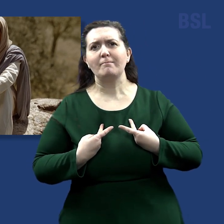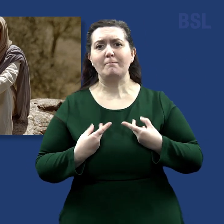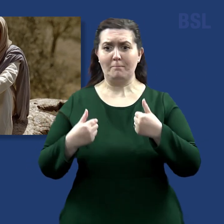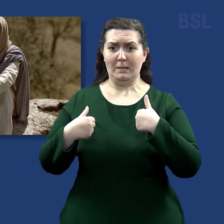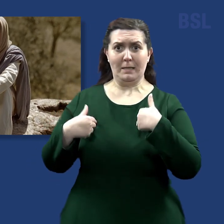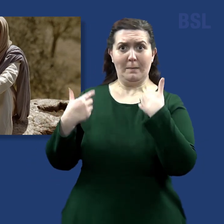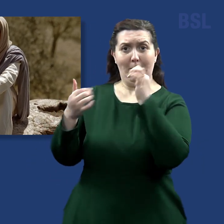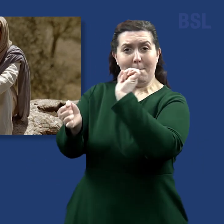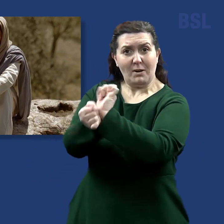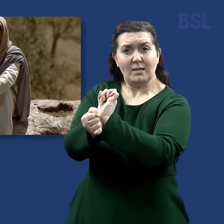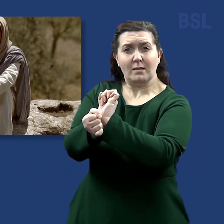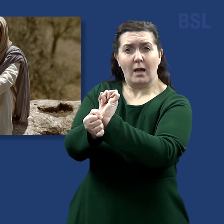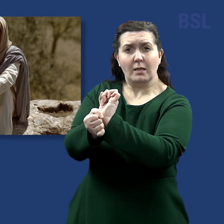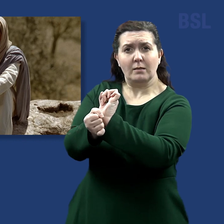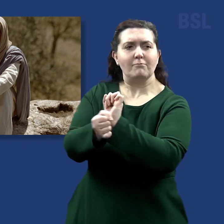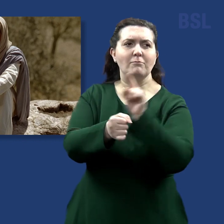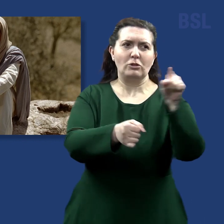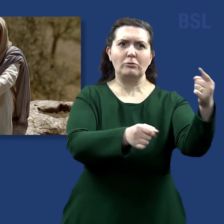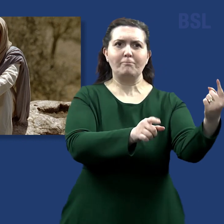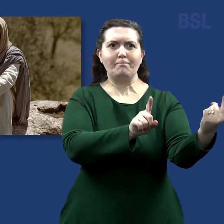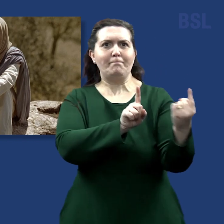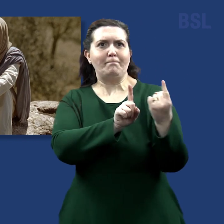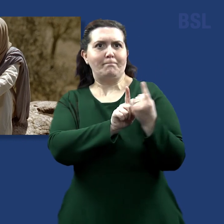I was in prison, and ye came unto me.